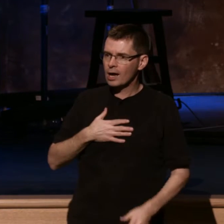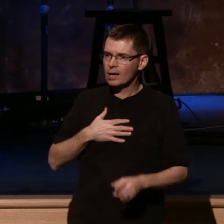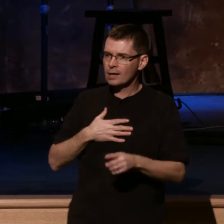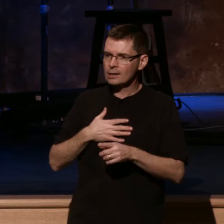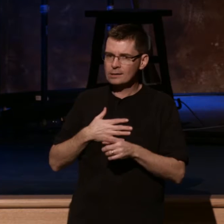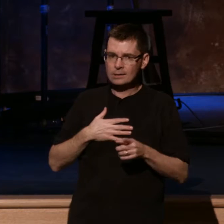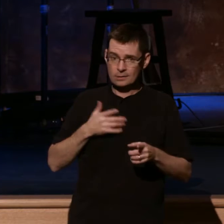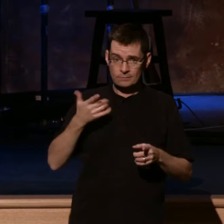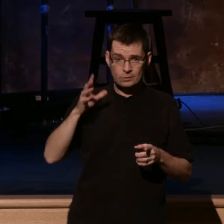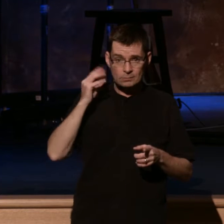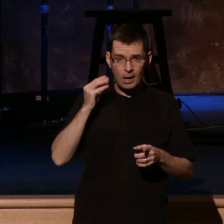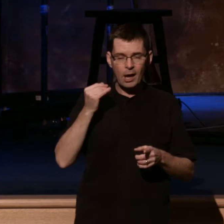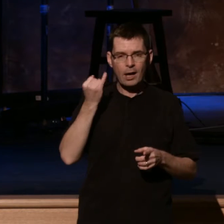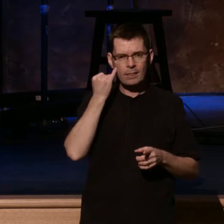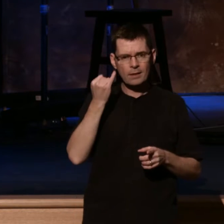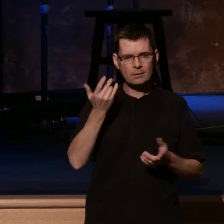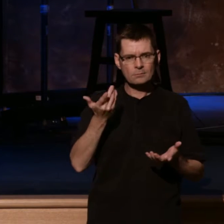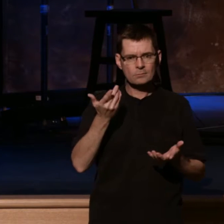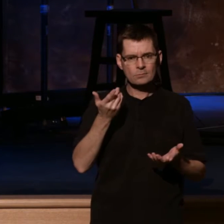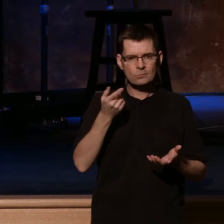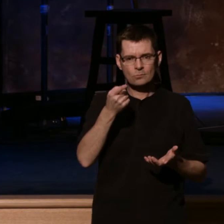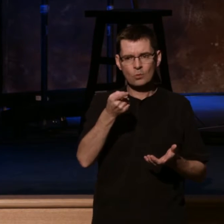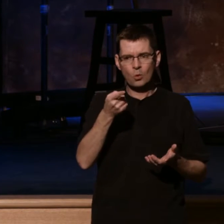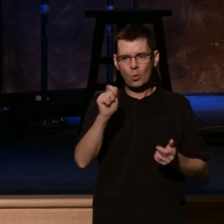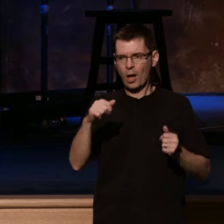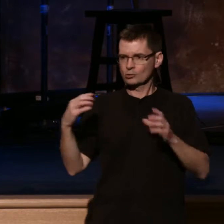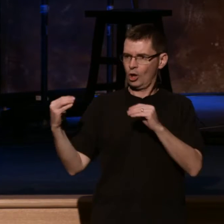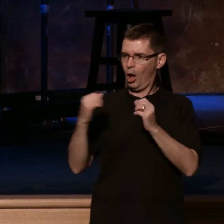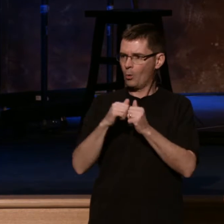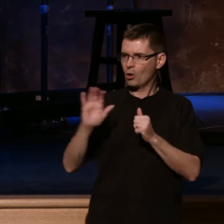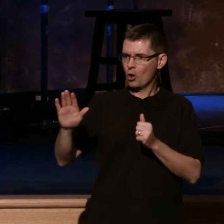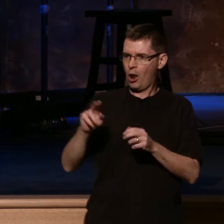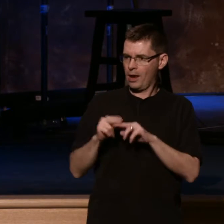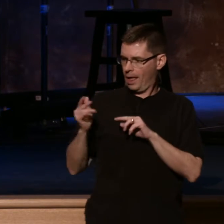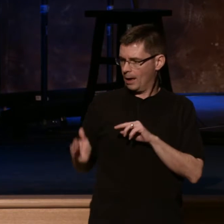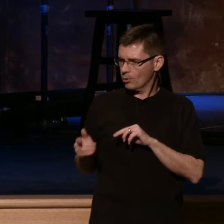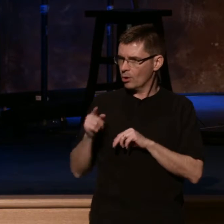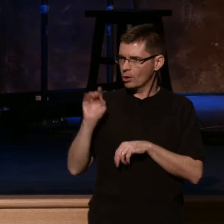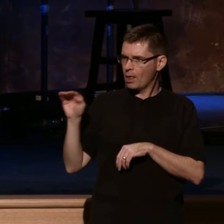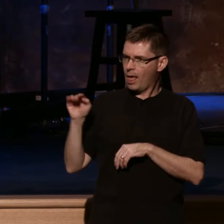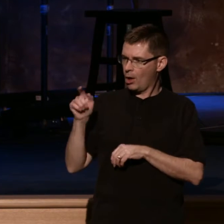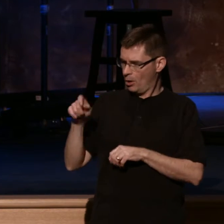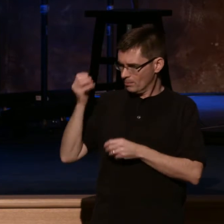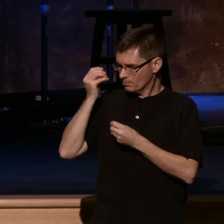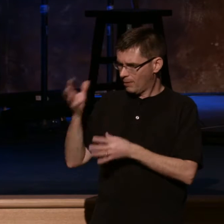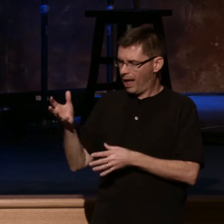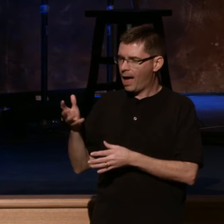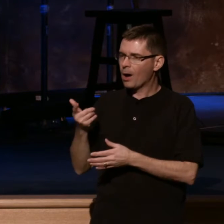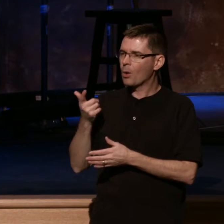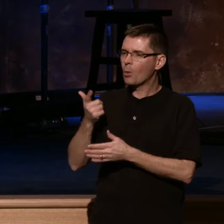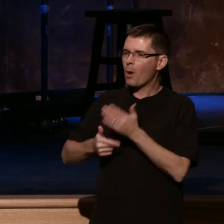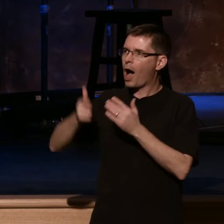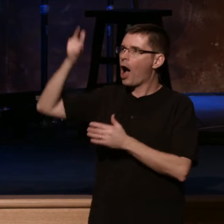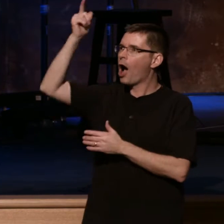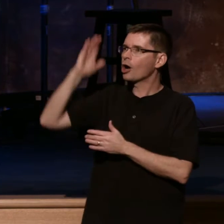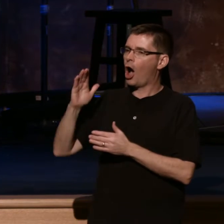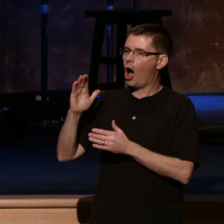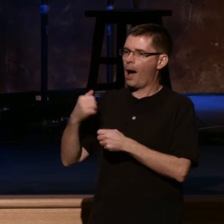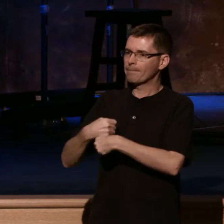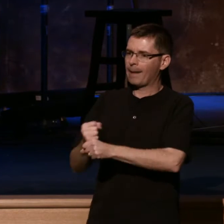fact, do this. You don't need to talk to me. Turn to someone next to you. What has God restored in your life? And not your old car. I'm not talking about that, all I'm talking about you.